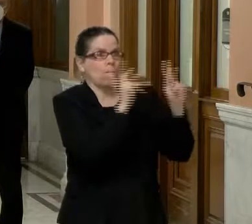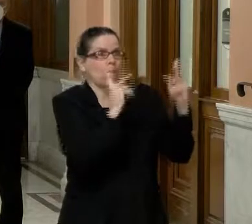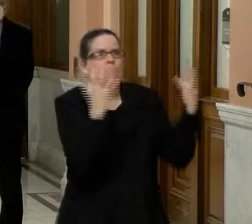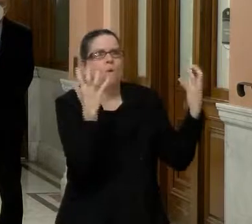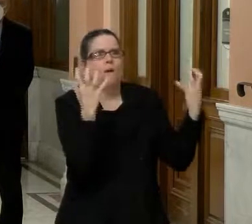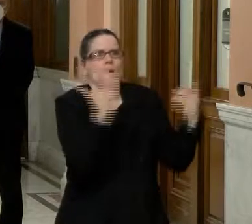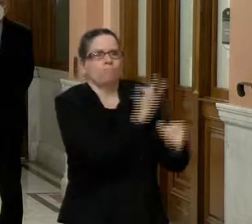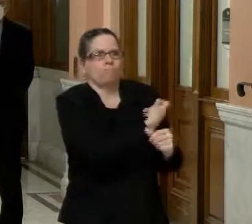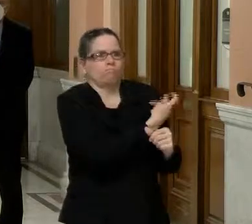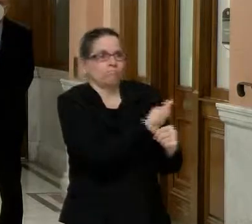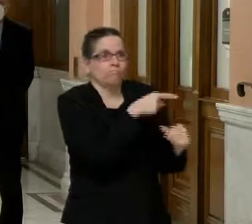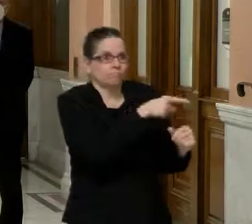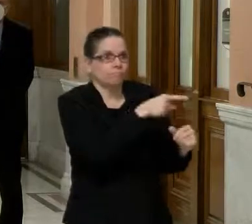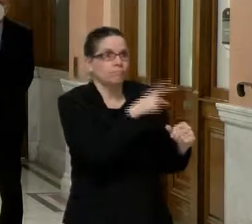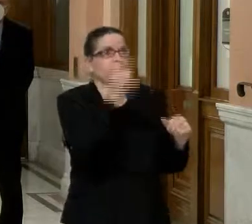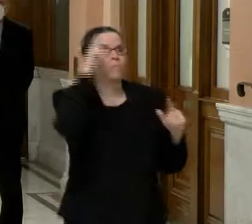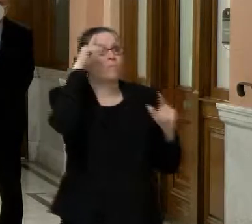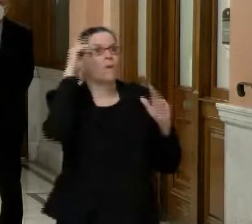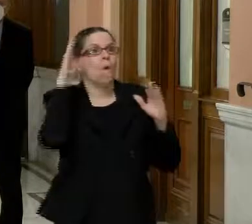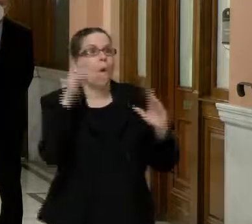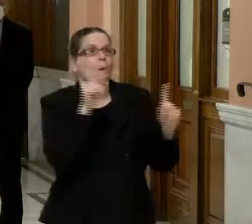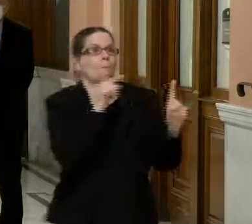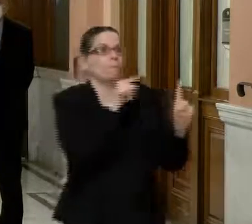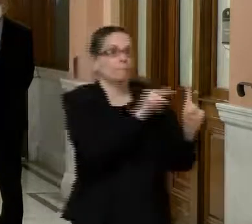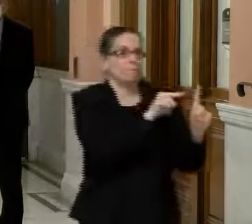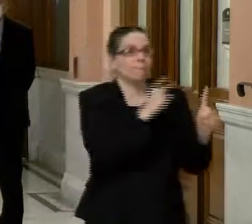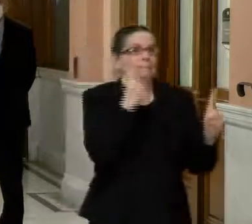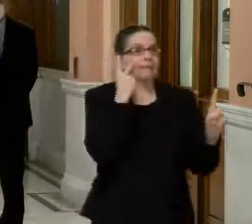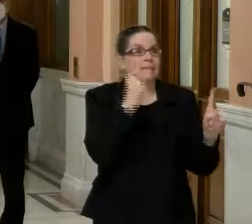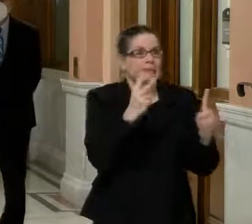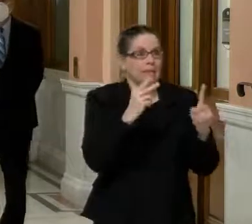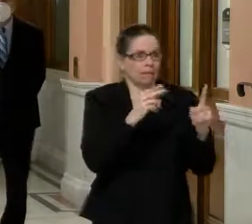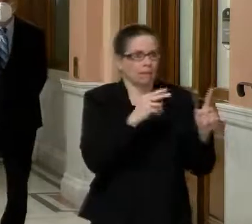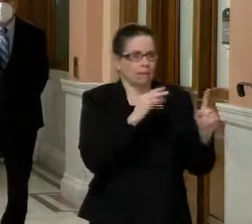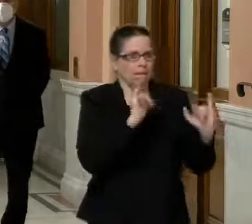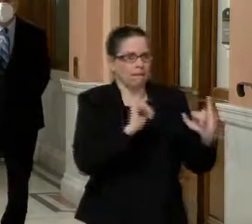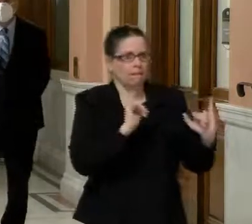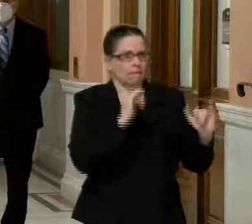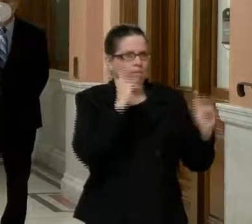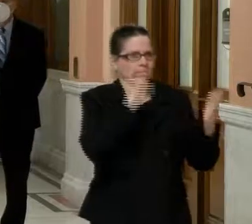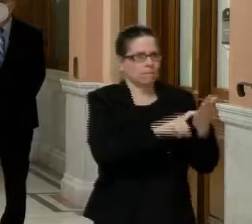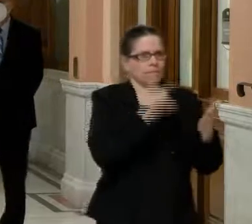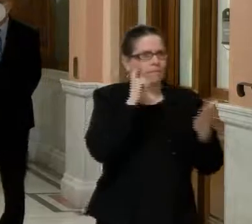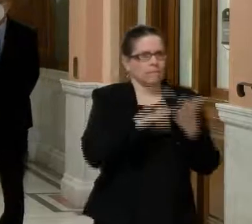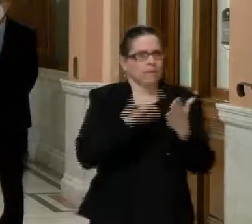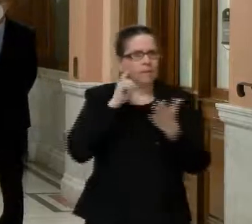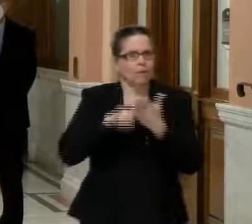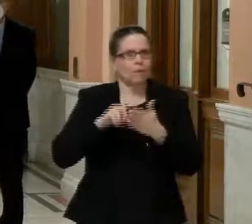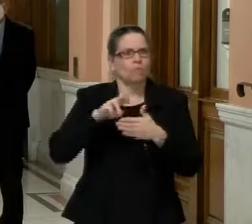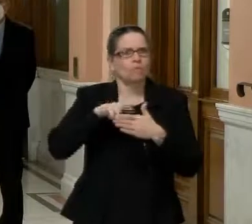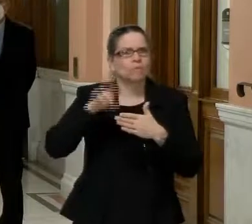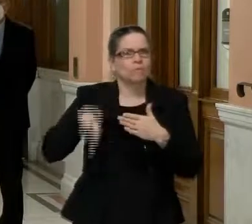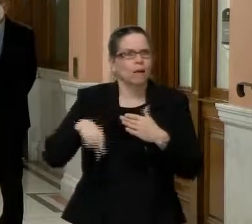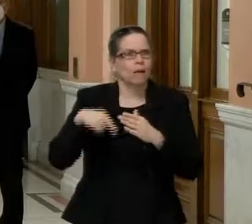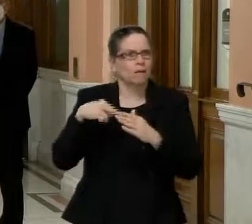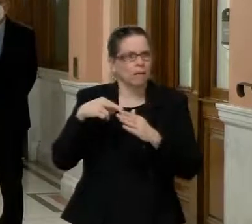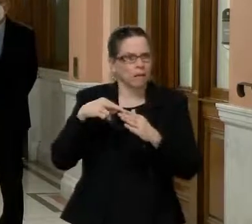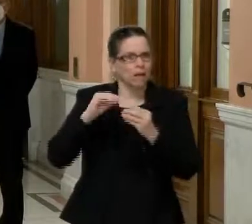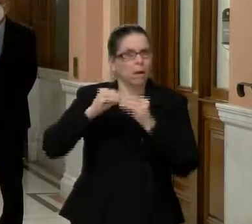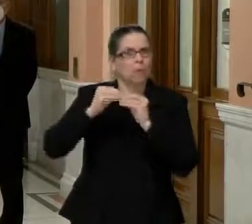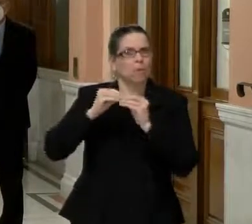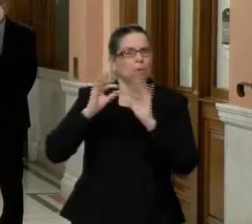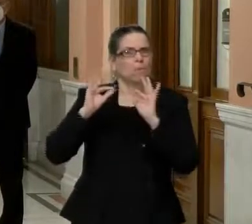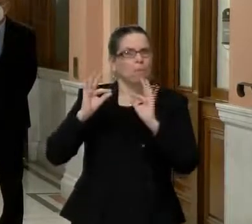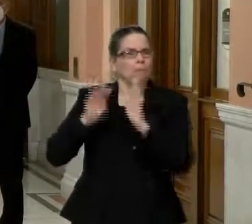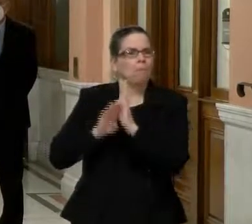seeing some of the, uh, mitigation efforts start to, uh, provide results with this plateauing, but we